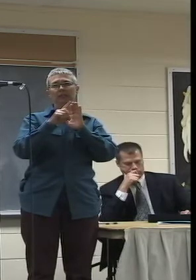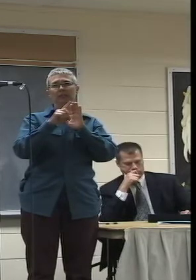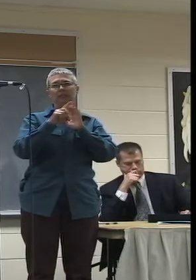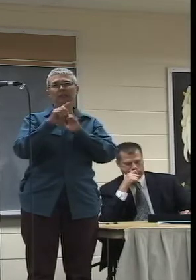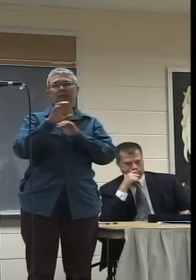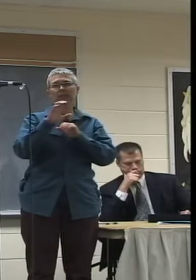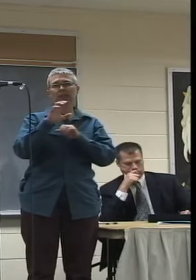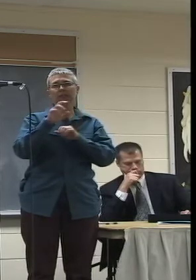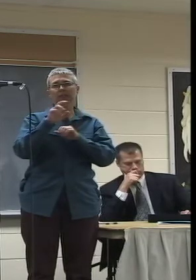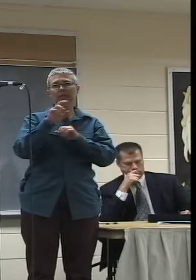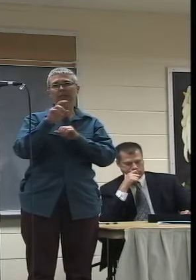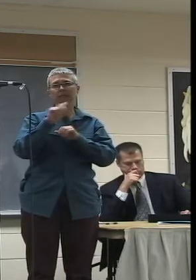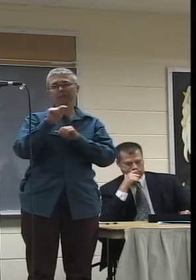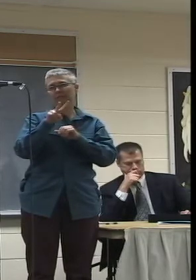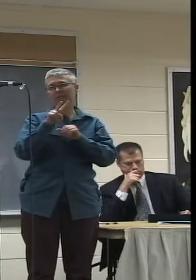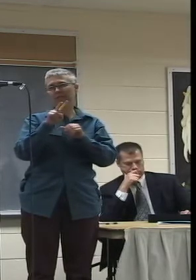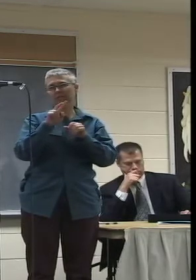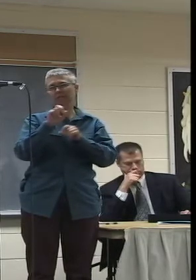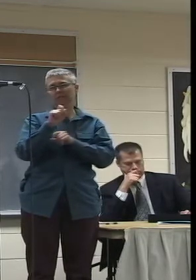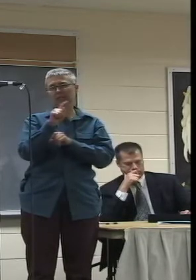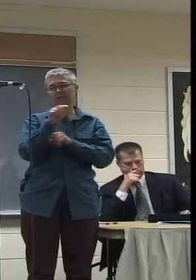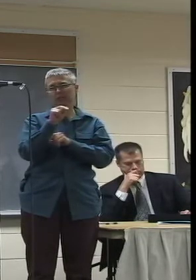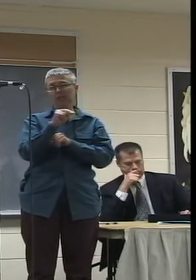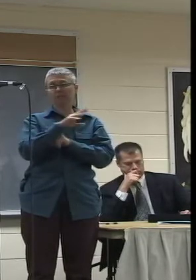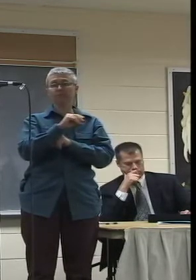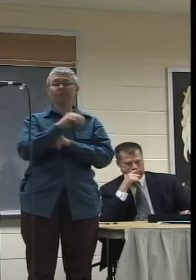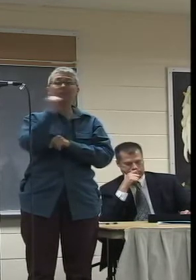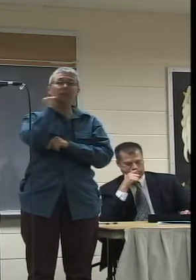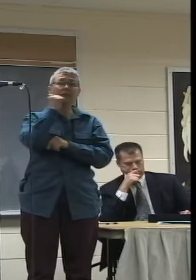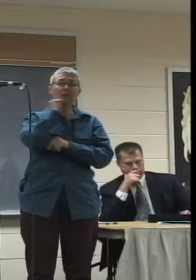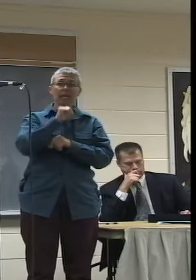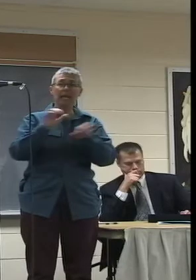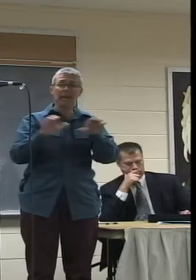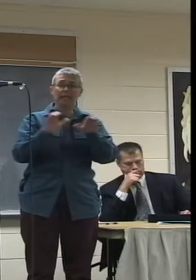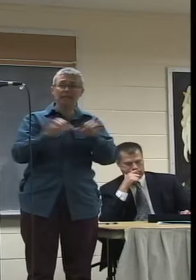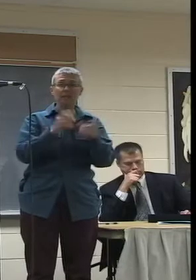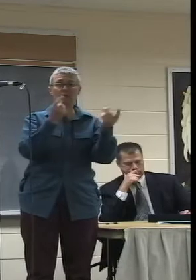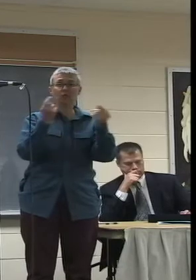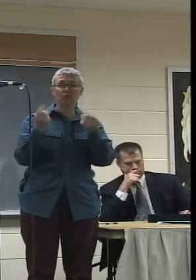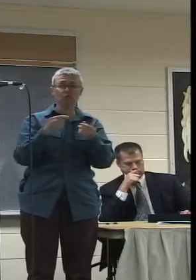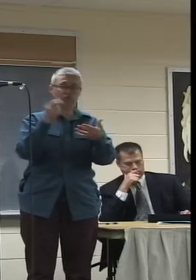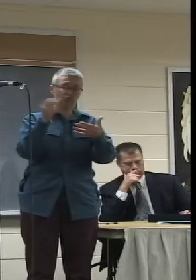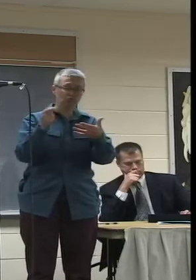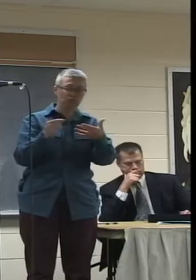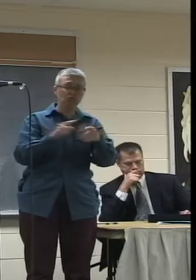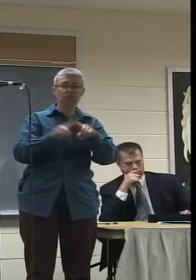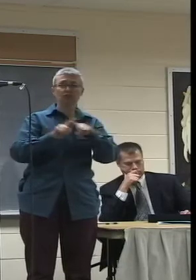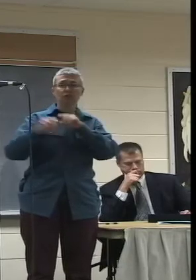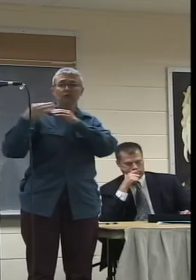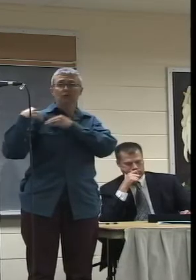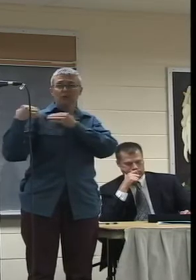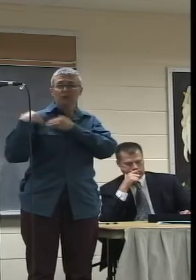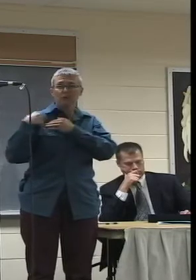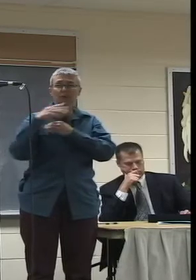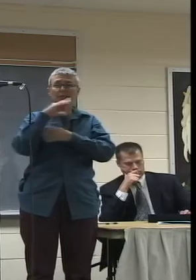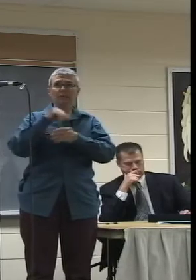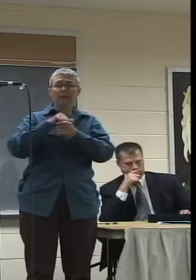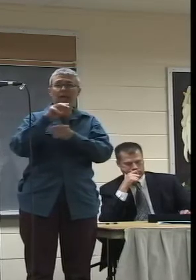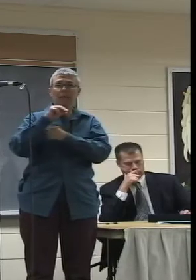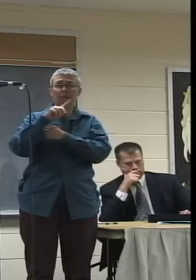We should also be able to perform day-to-day activities and all the other responsibilities that the media